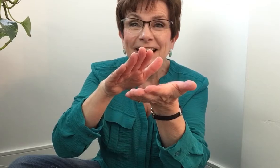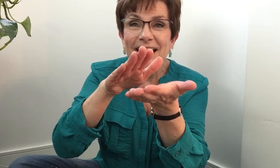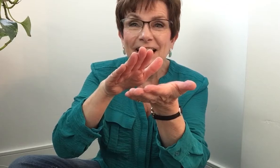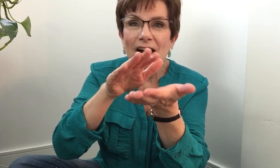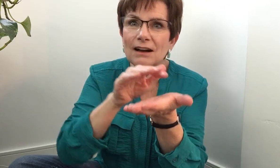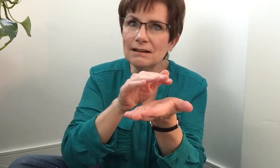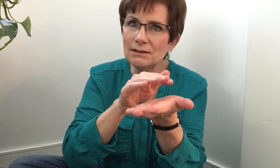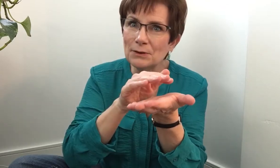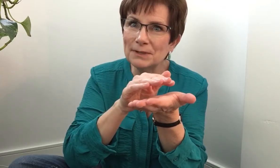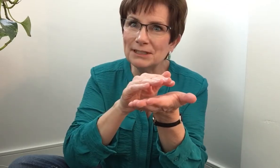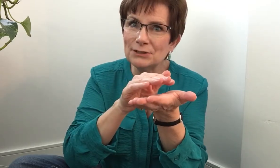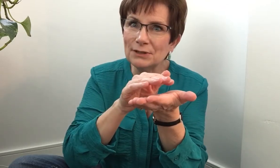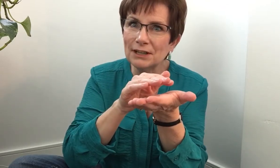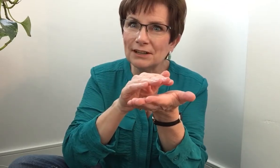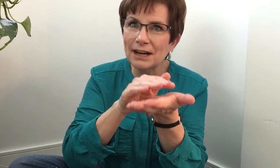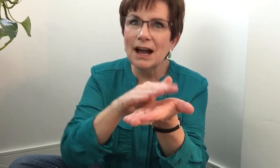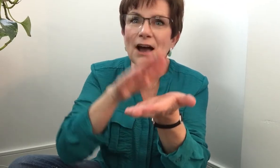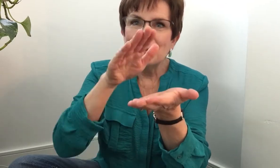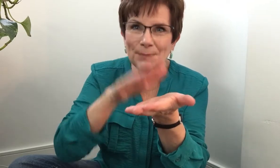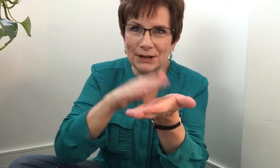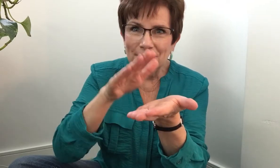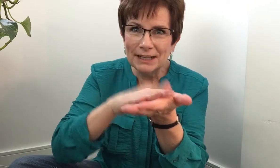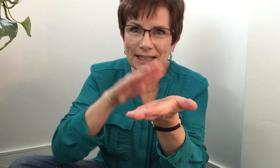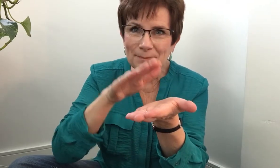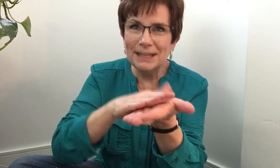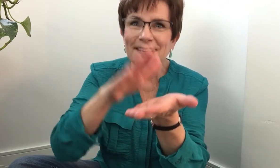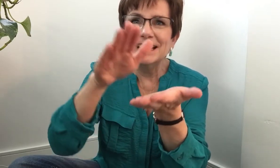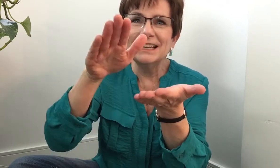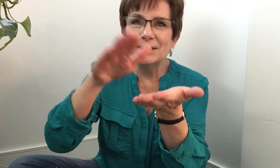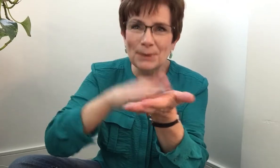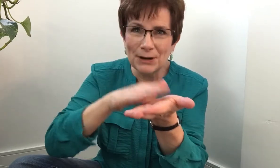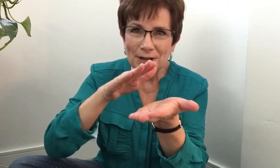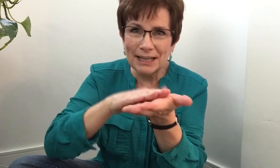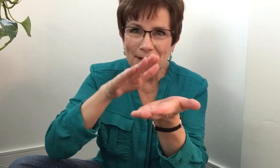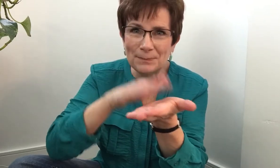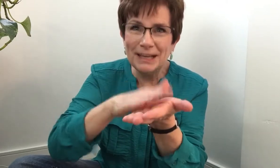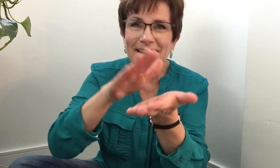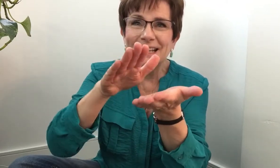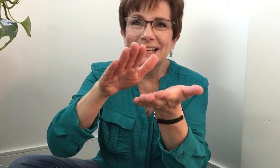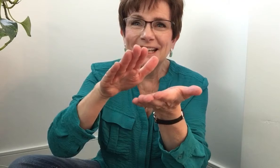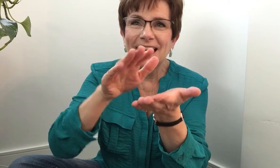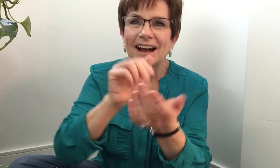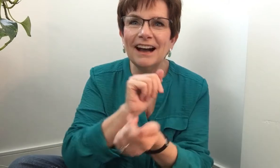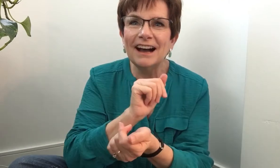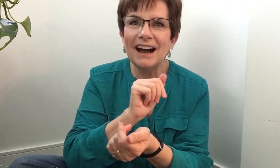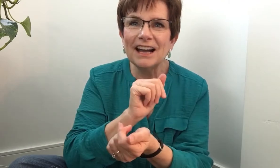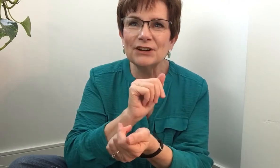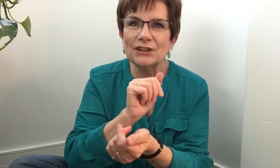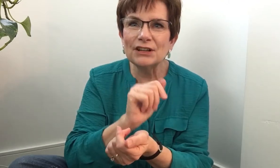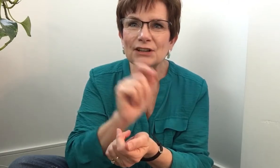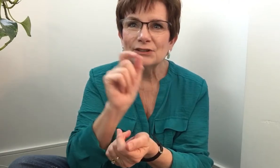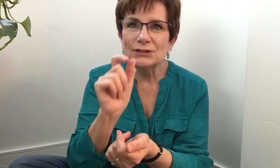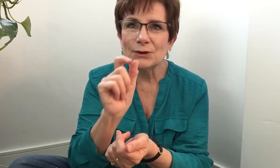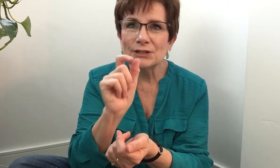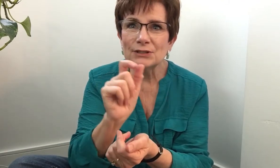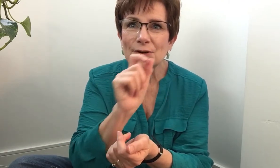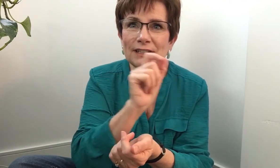Oh, what did you hear? Bernie B, Bernie B. I heard short, short,